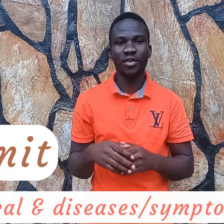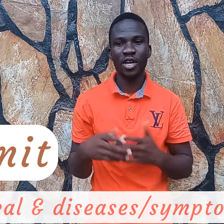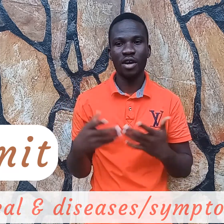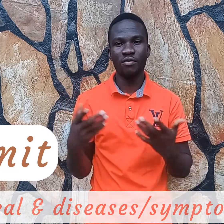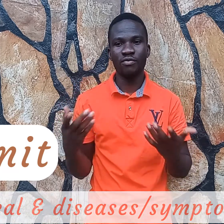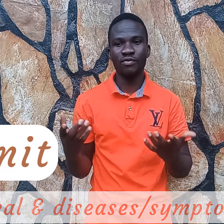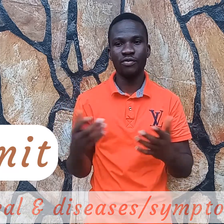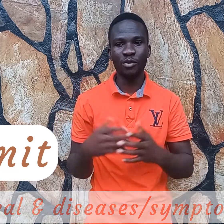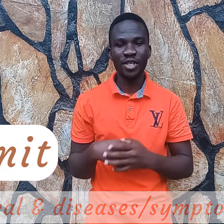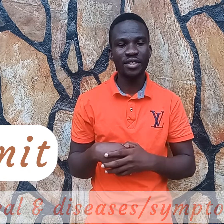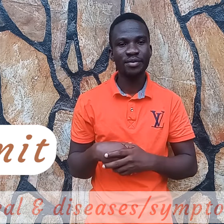vomit